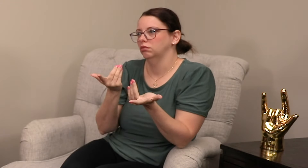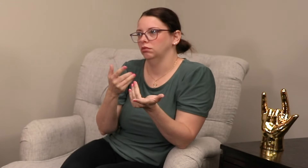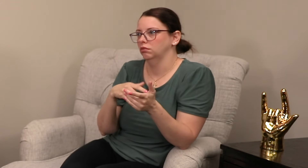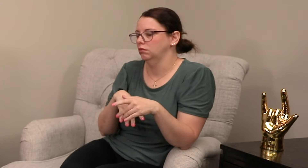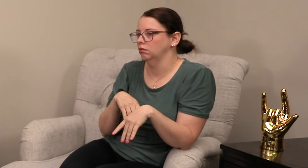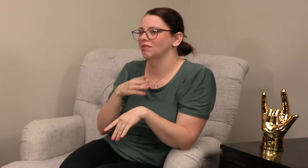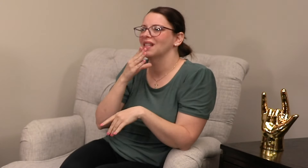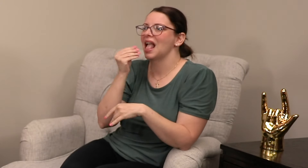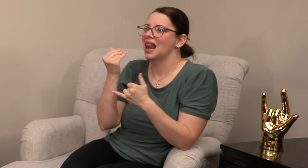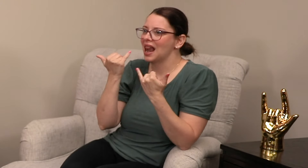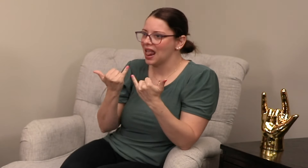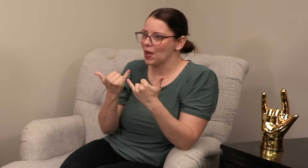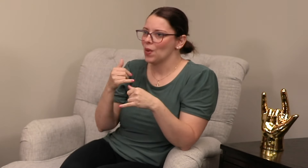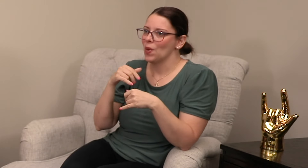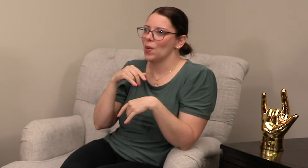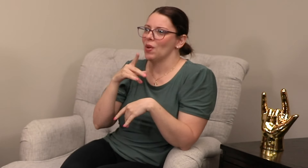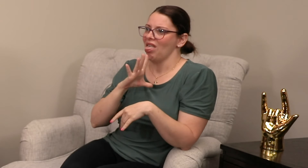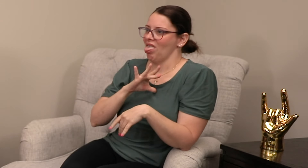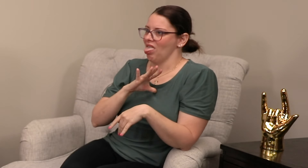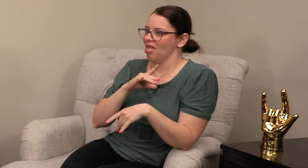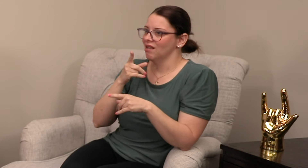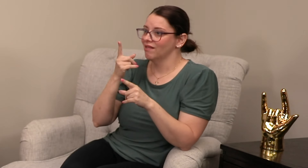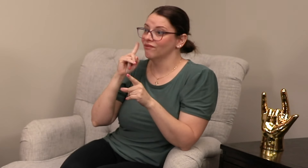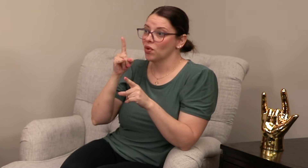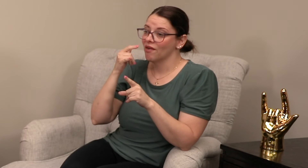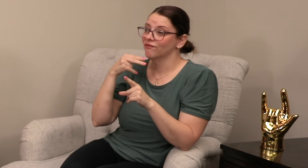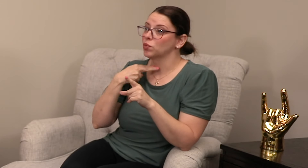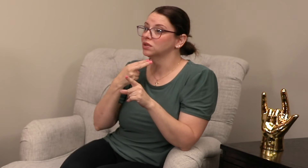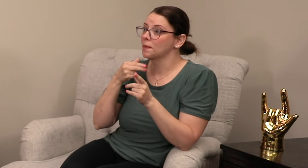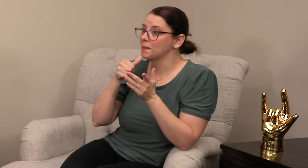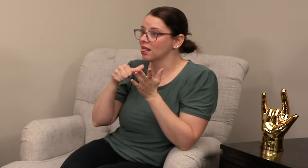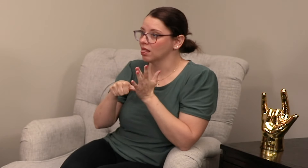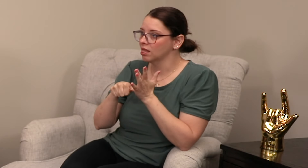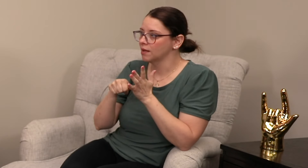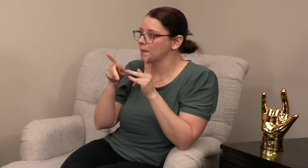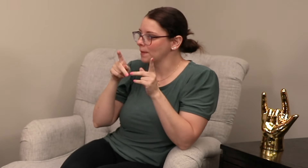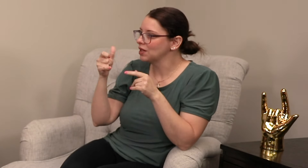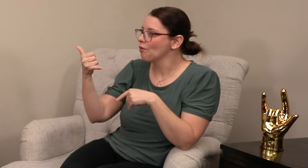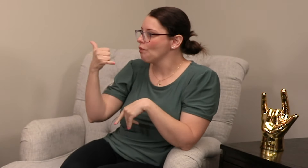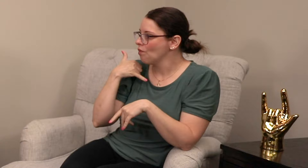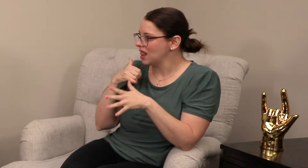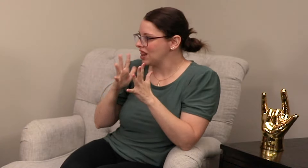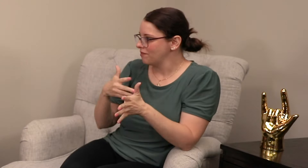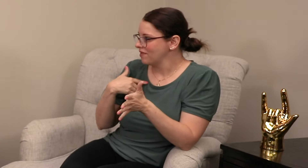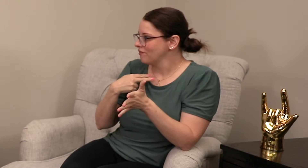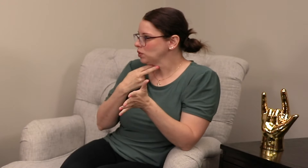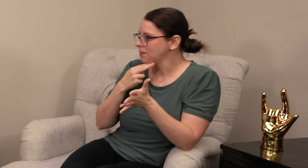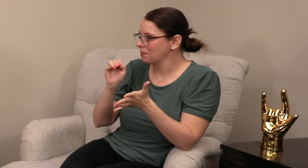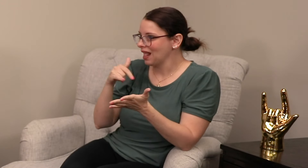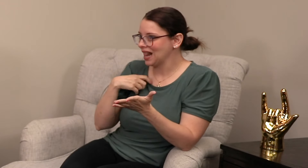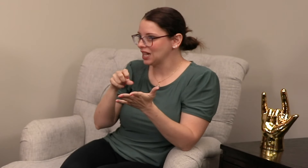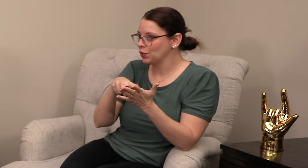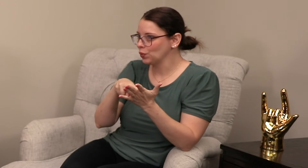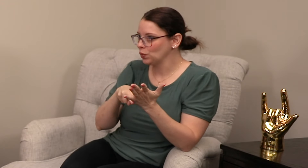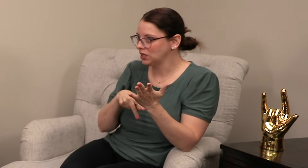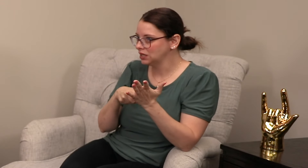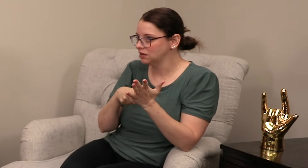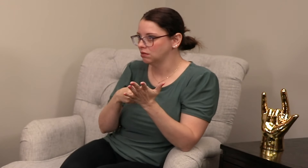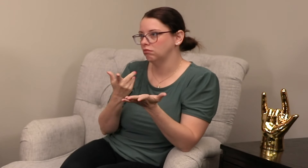smooth. And now, of course, for voicemail, you know, if people call and leave me a voicemail, I can just